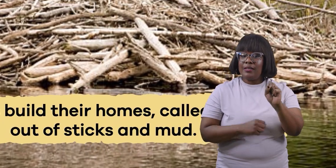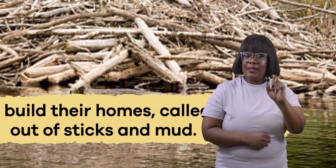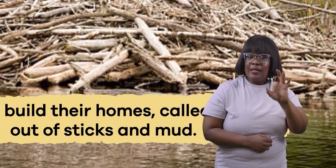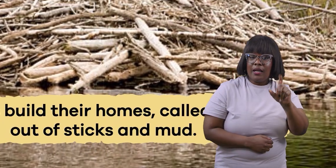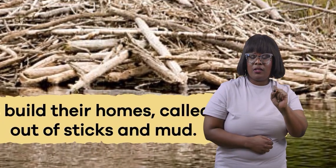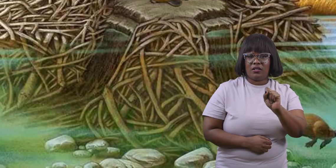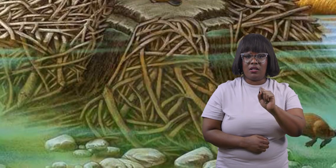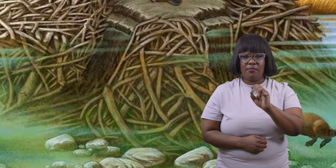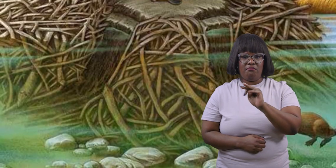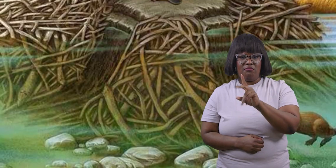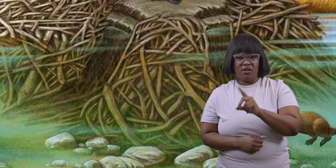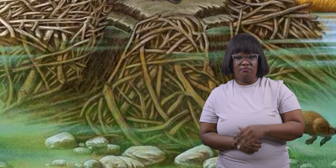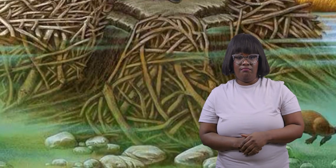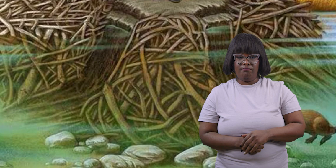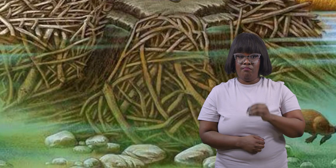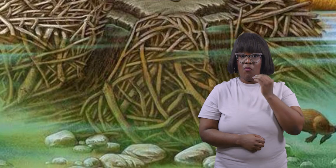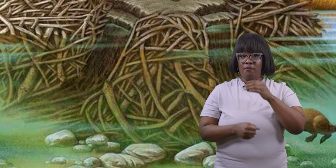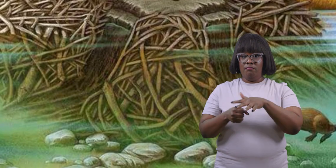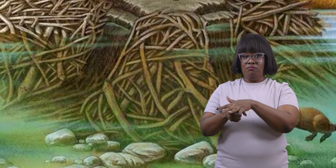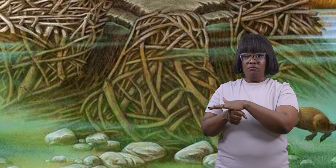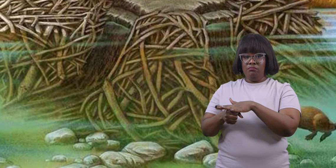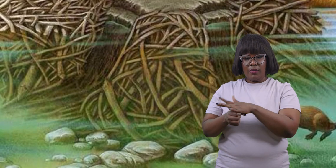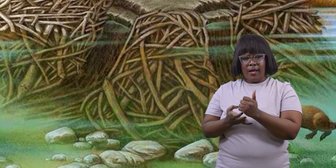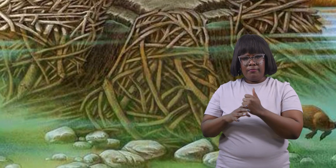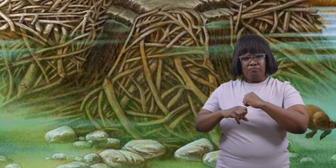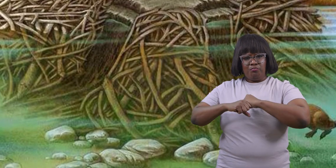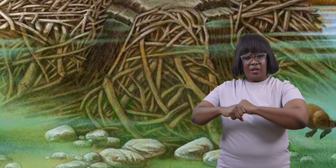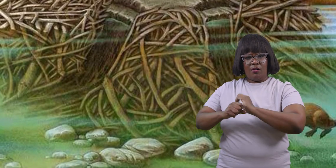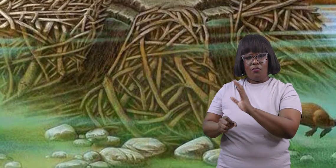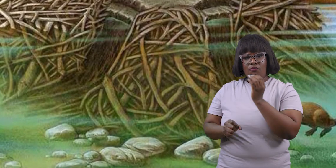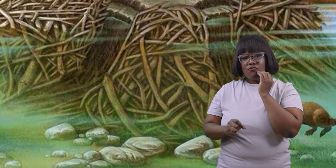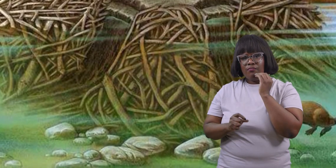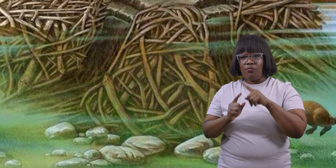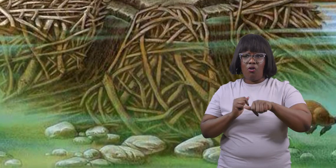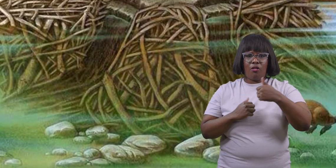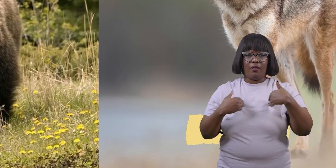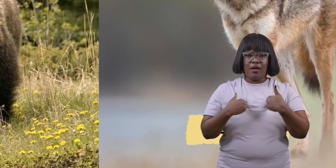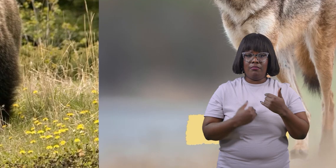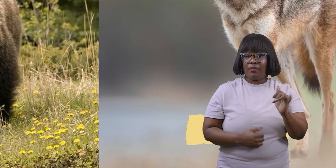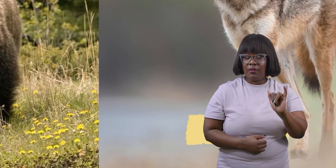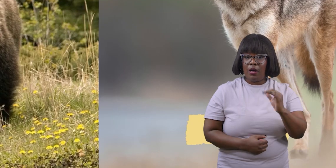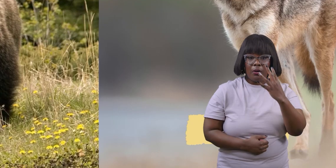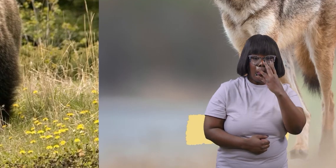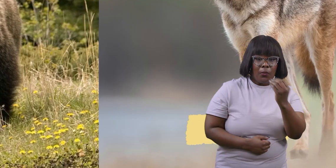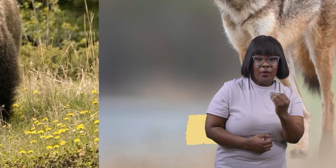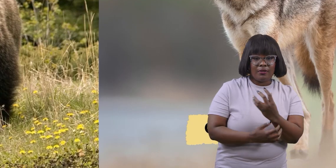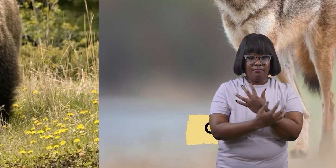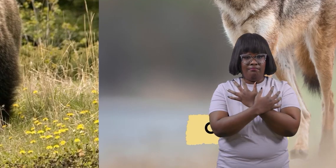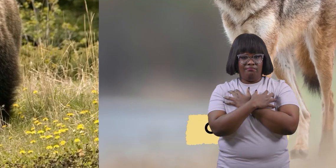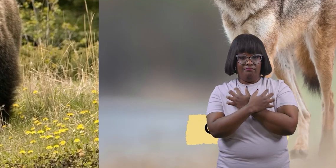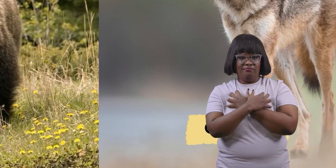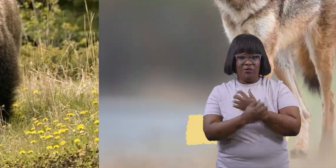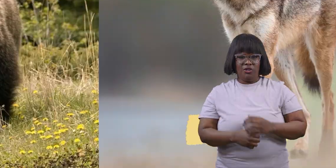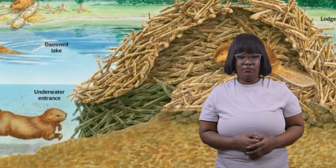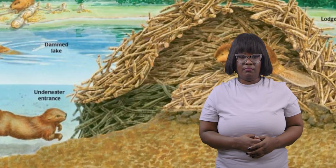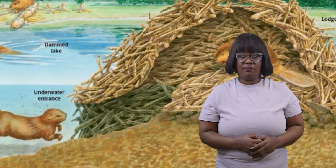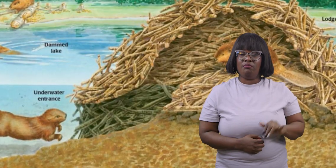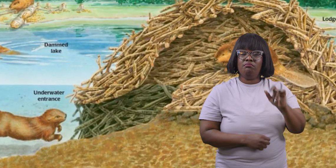lodges have underwater entrances to protect the beavers from predators such as coyotes and bears like your